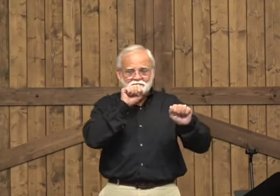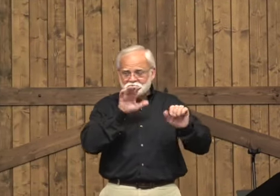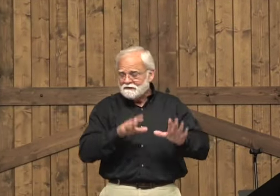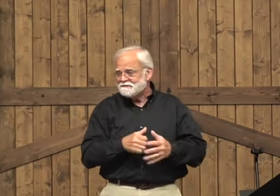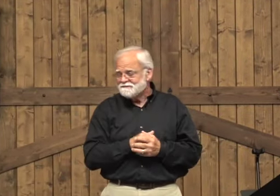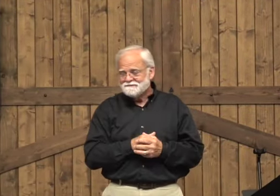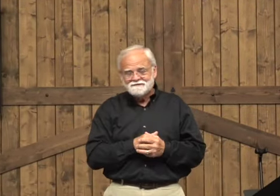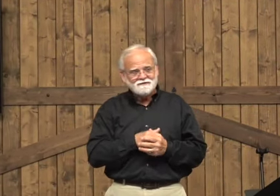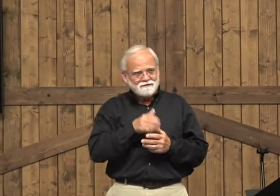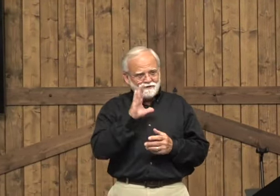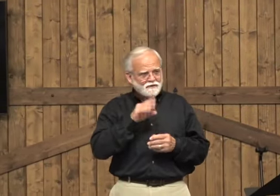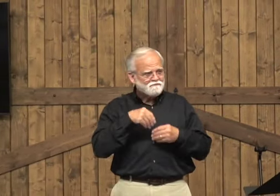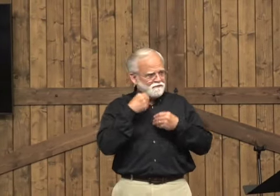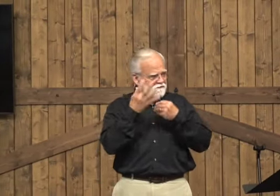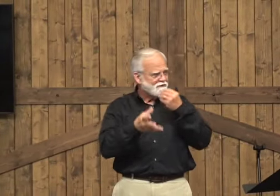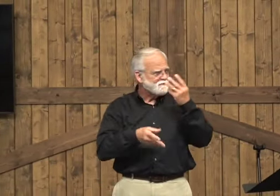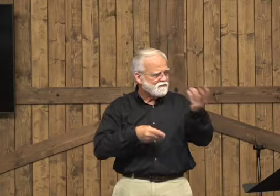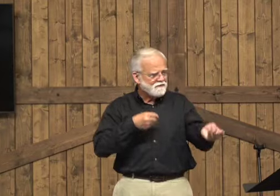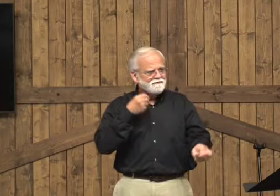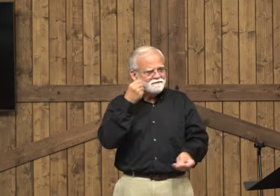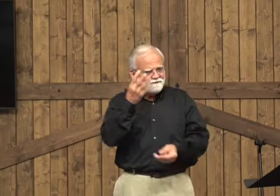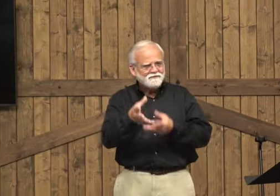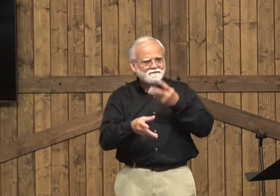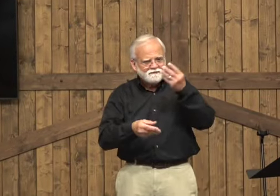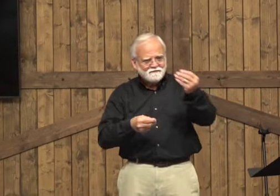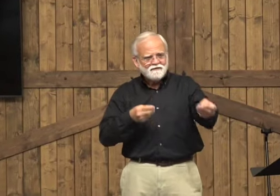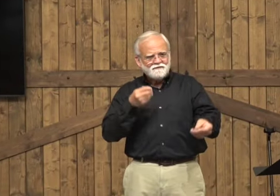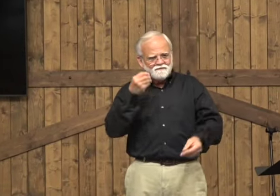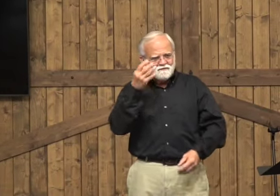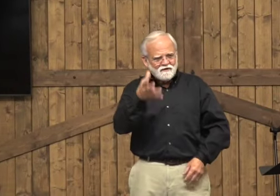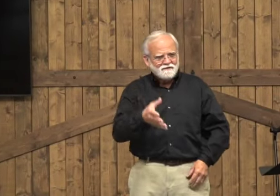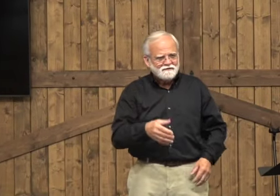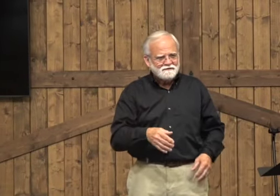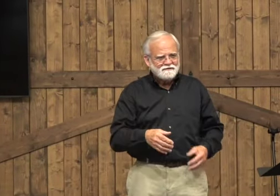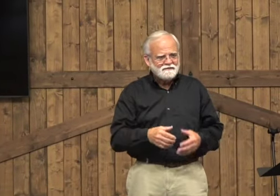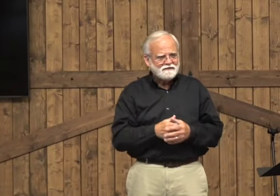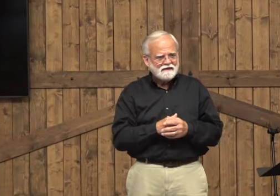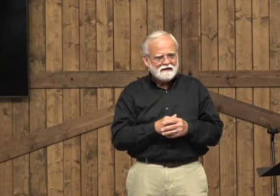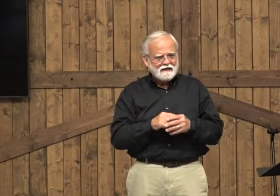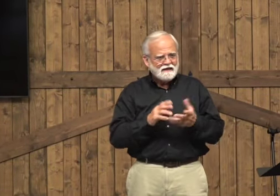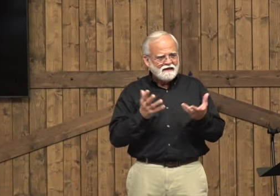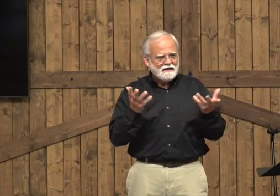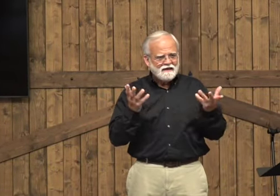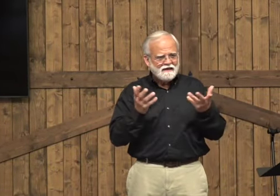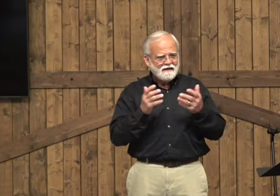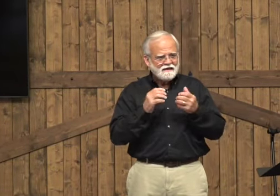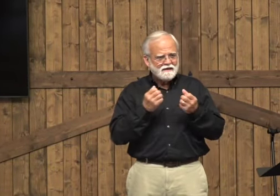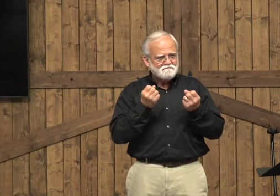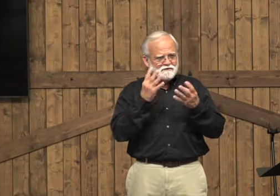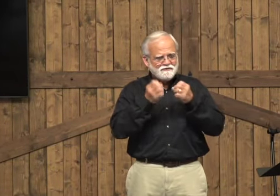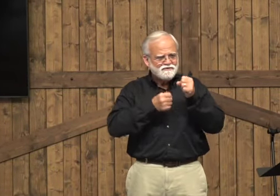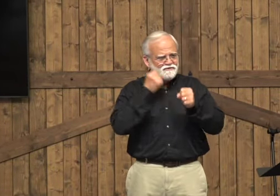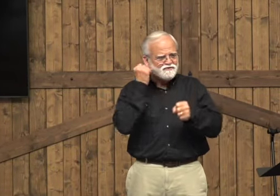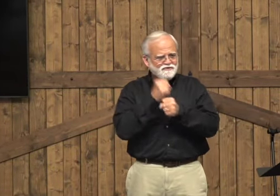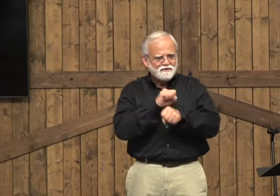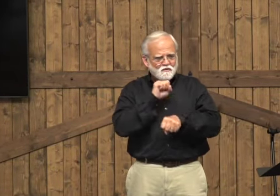We're glad you're here. We're that you're here.